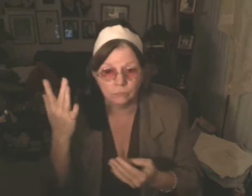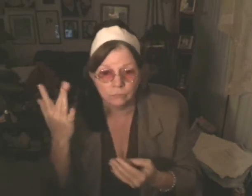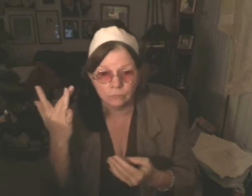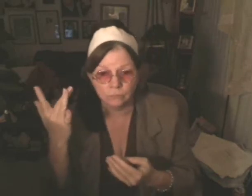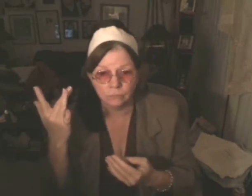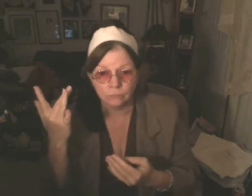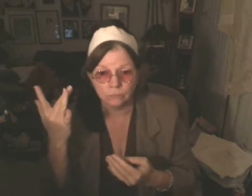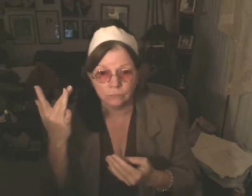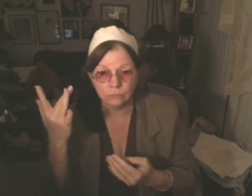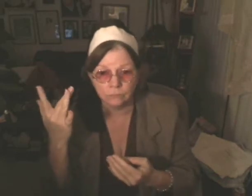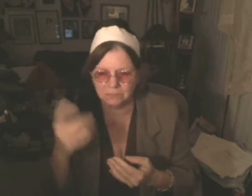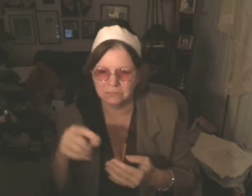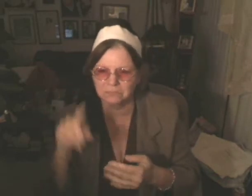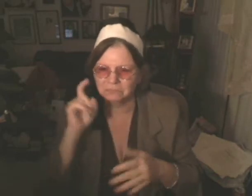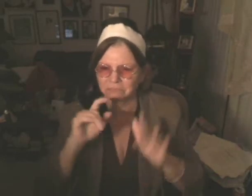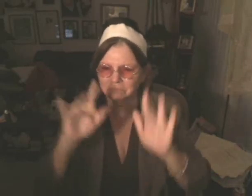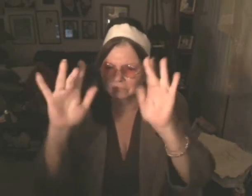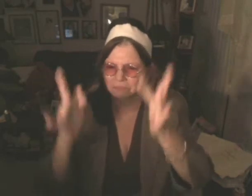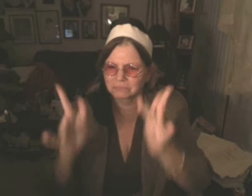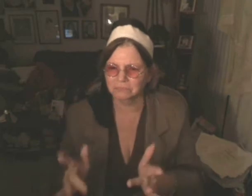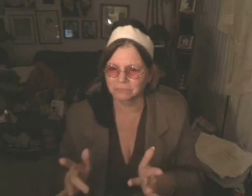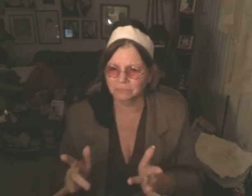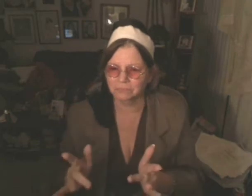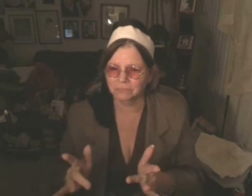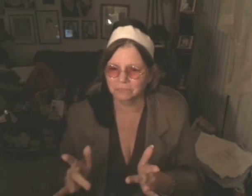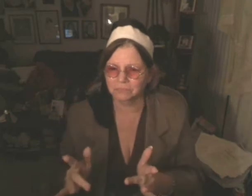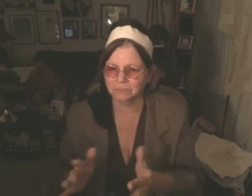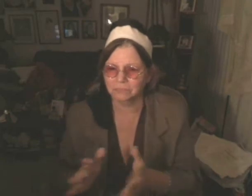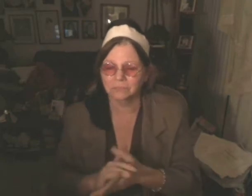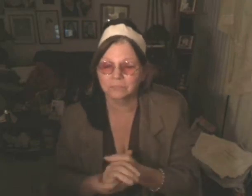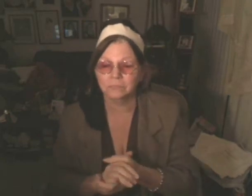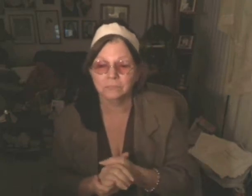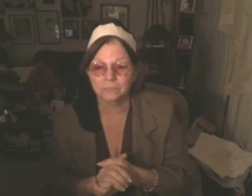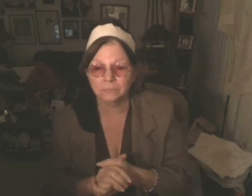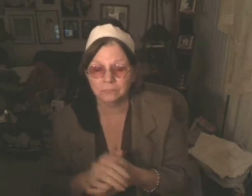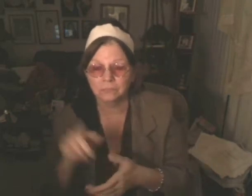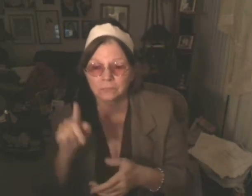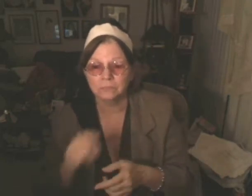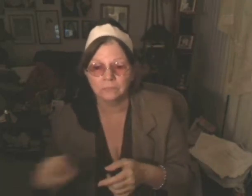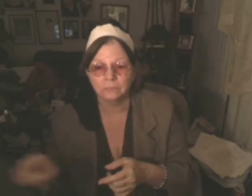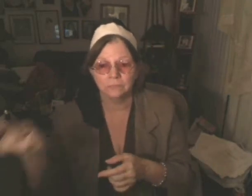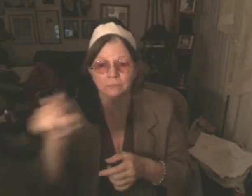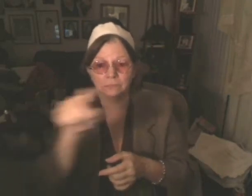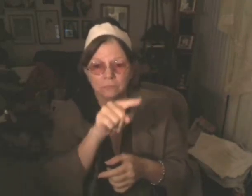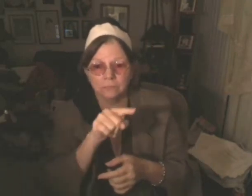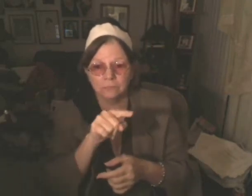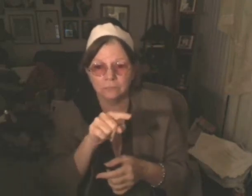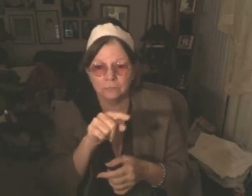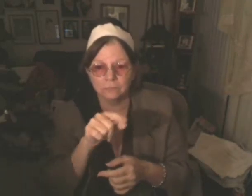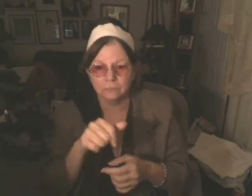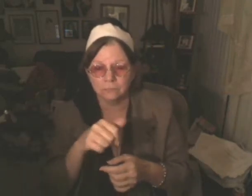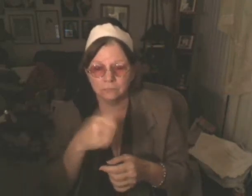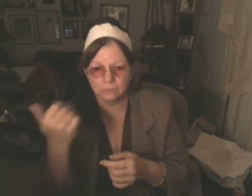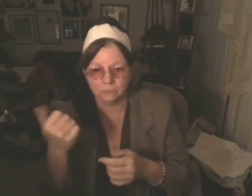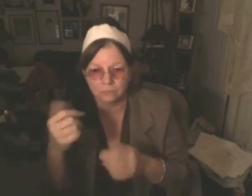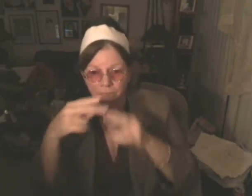When I got there, I knew that I was going to be cared for. I met with the doctor after the test was done and said, how long do I have?